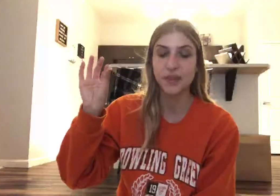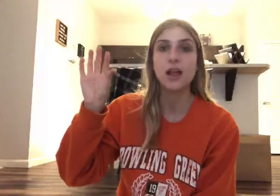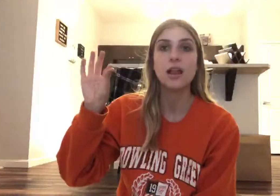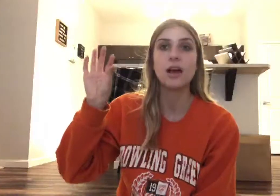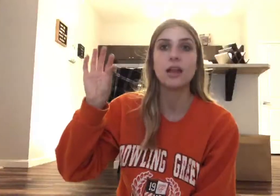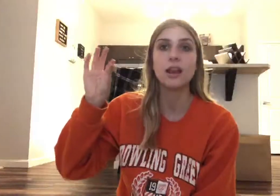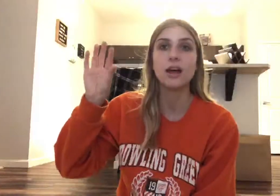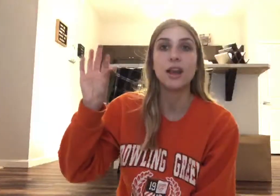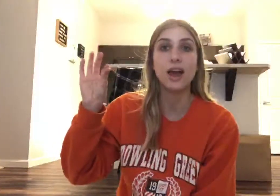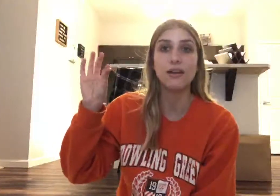L, L, love.